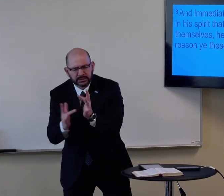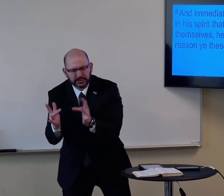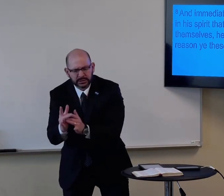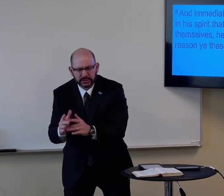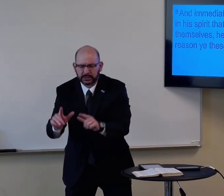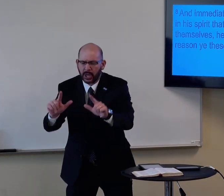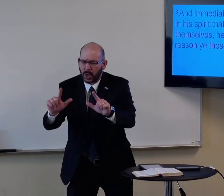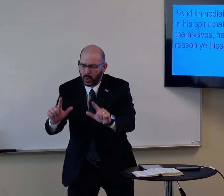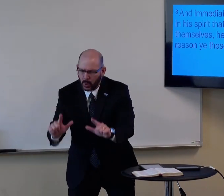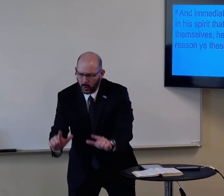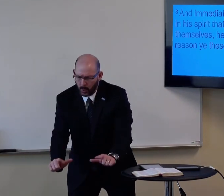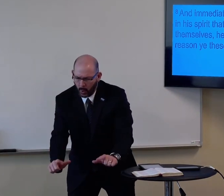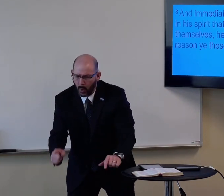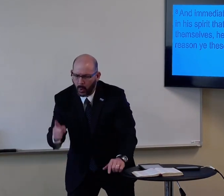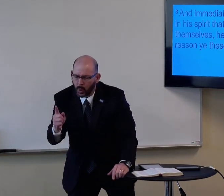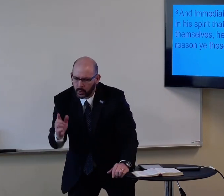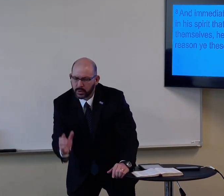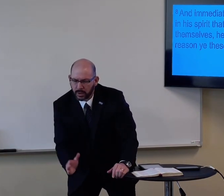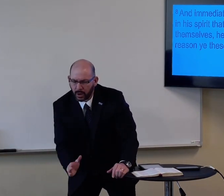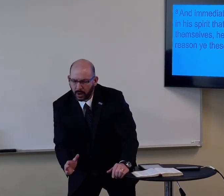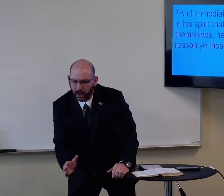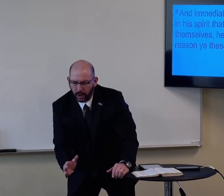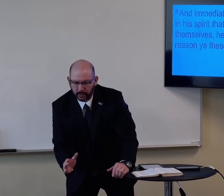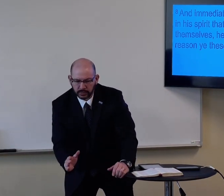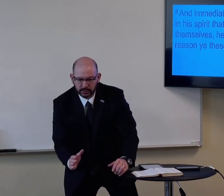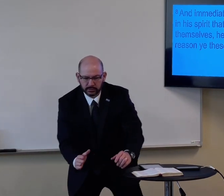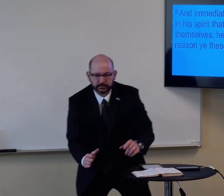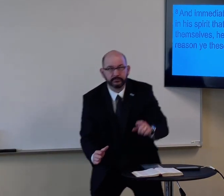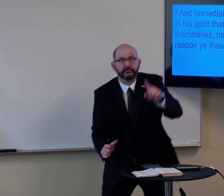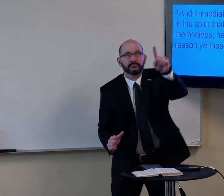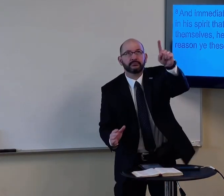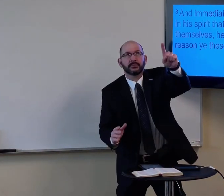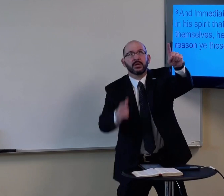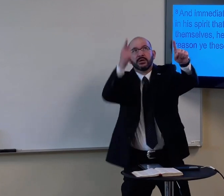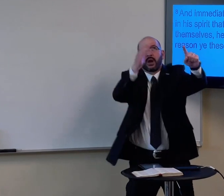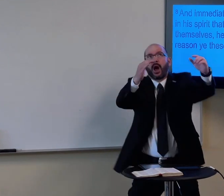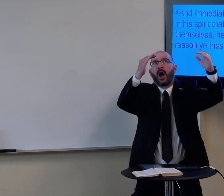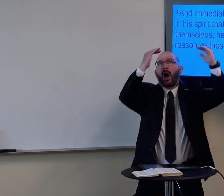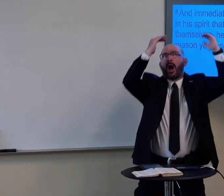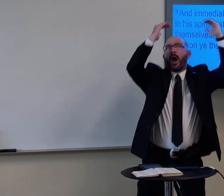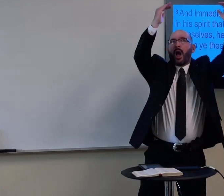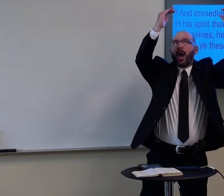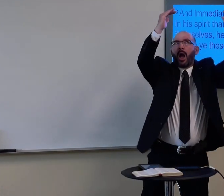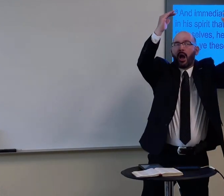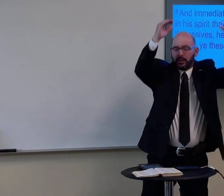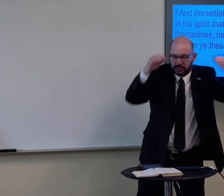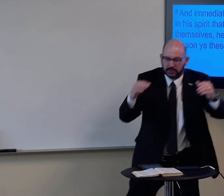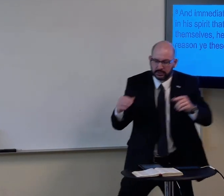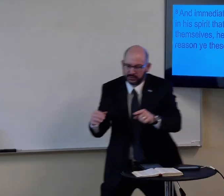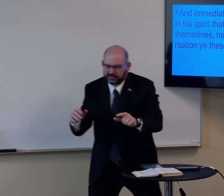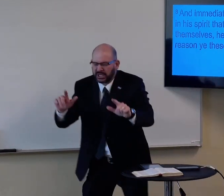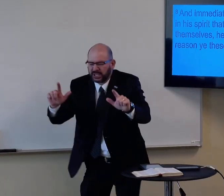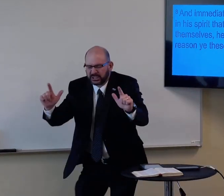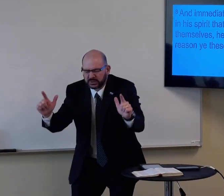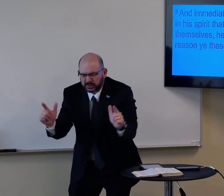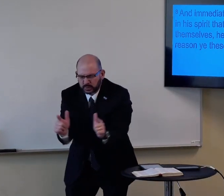No. They say, oh, Jesus is lower than God. God is lifted up and Jesus is